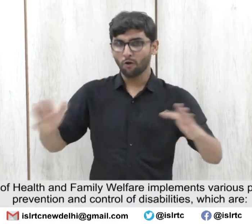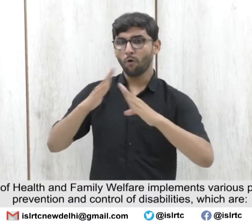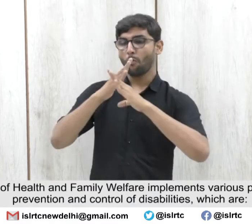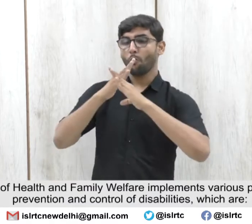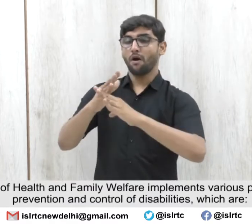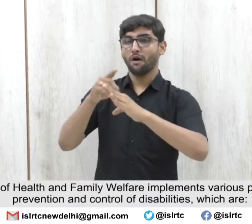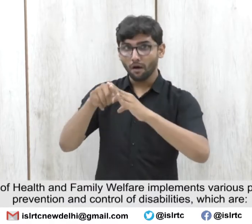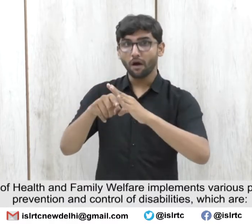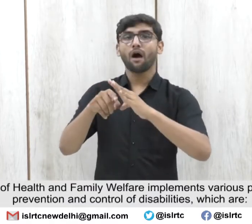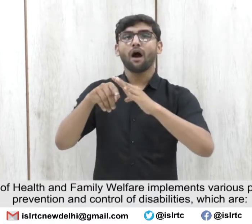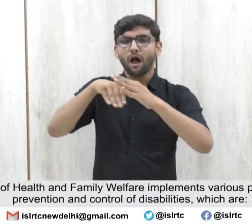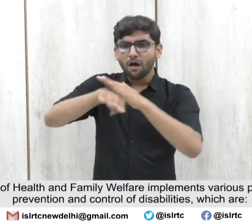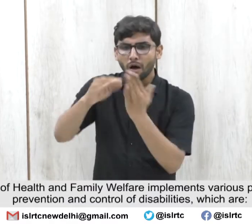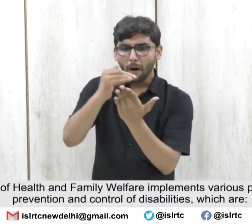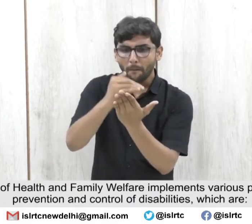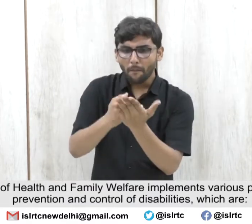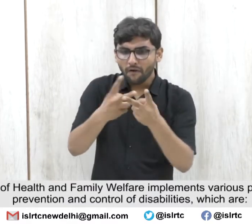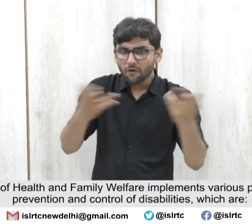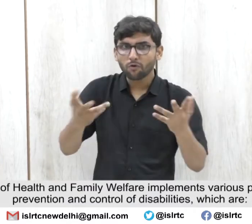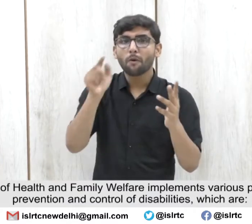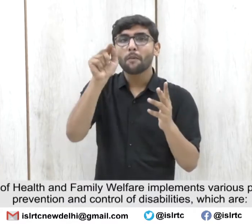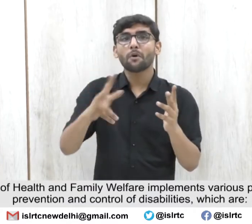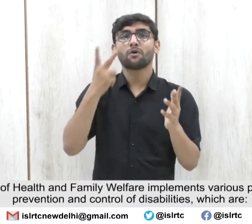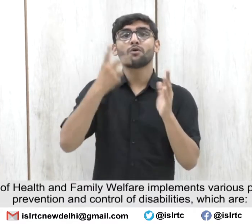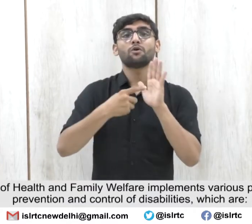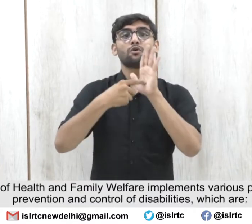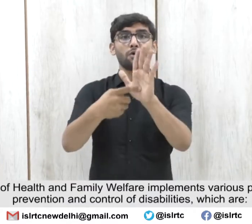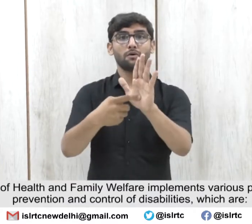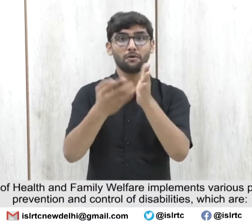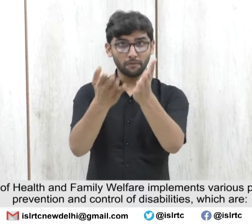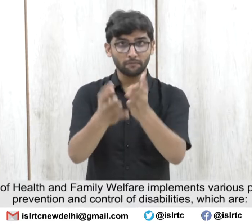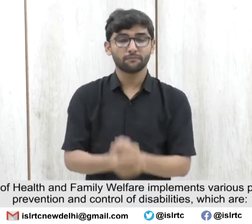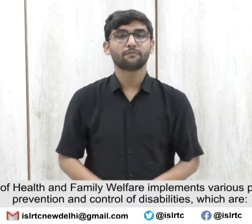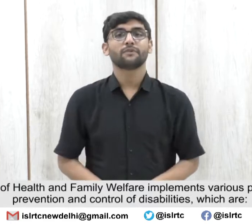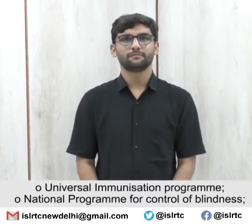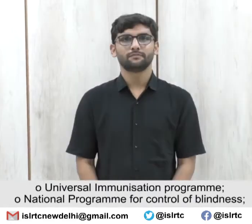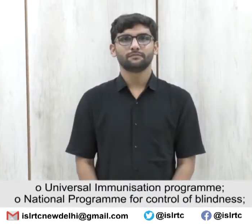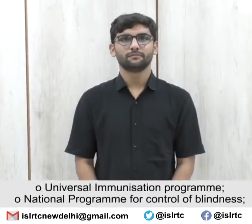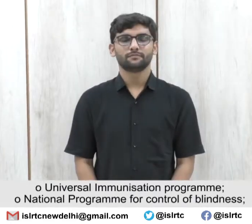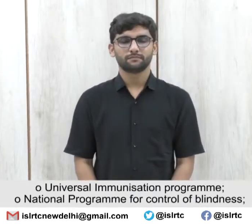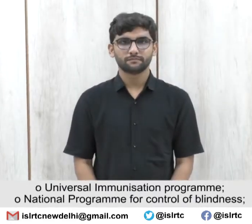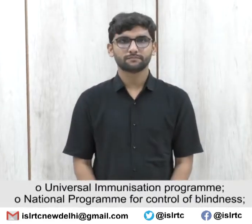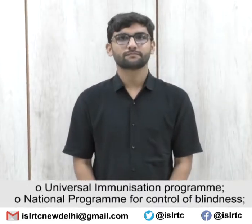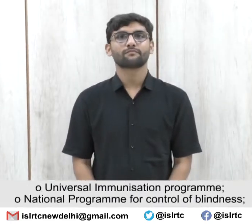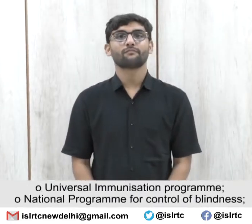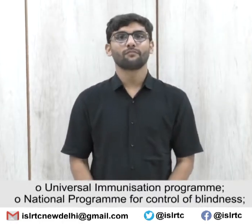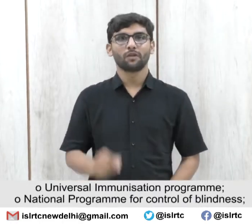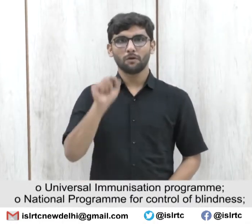of disabilities which are Universal